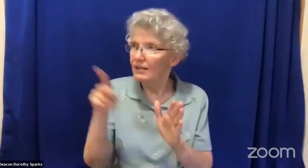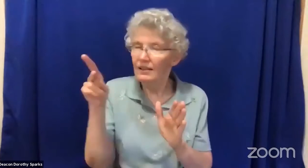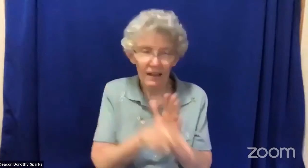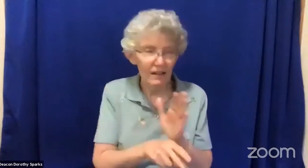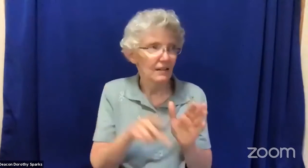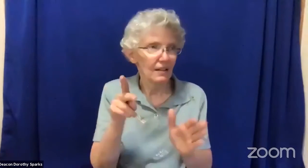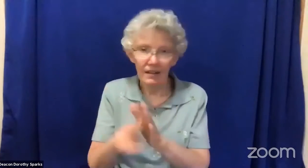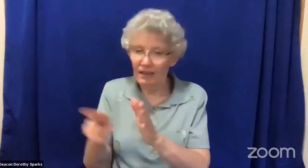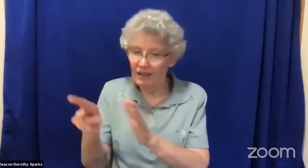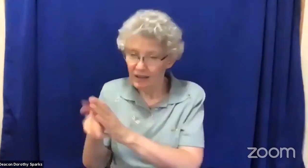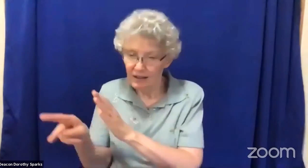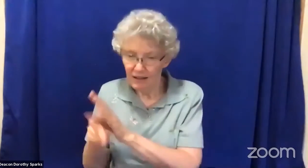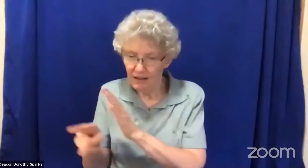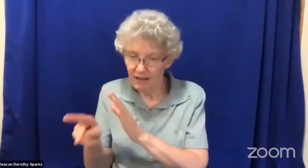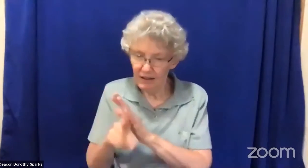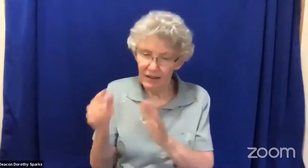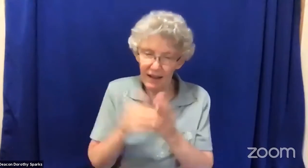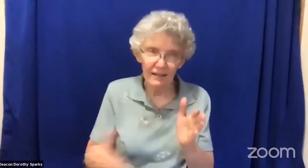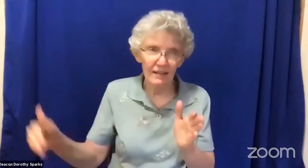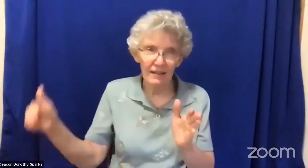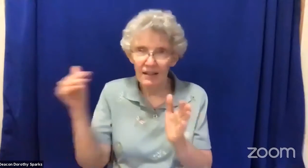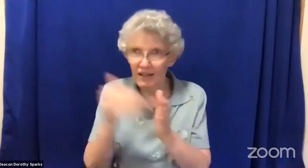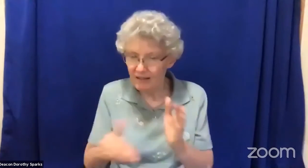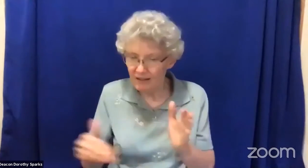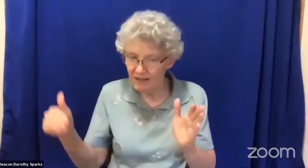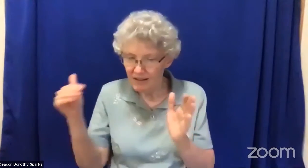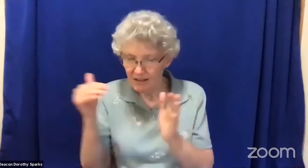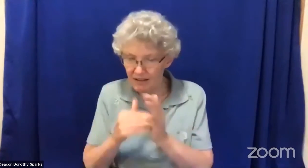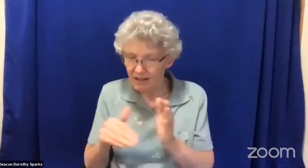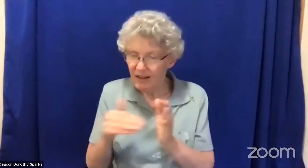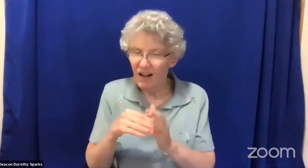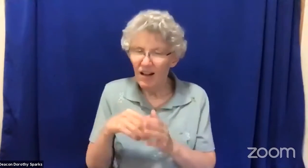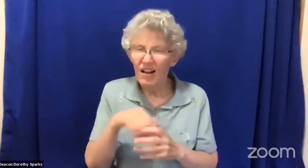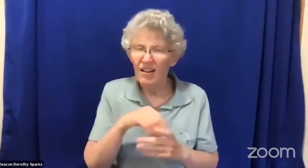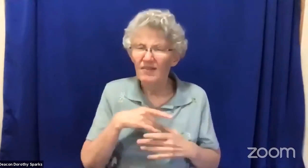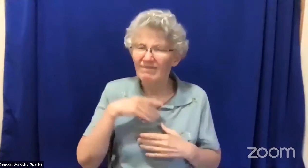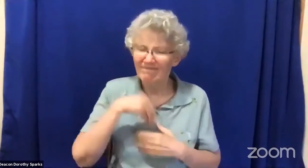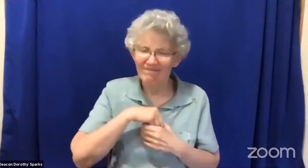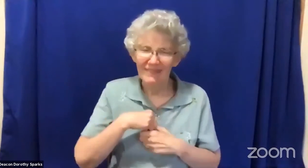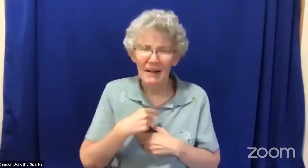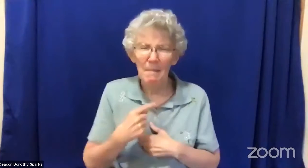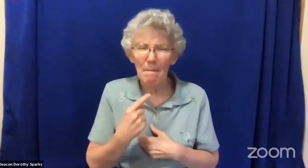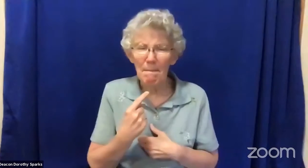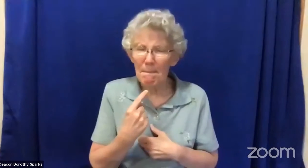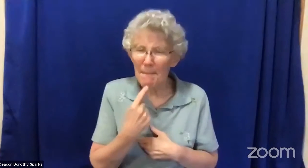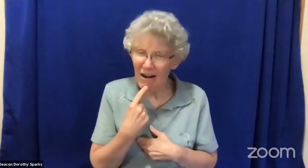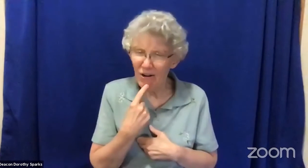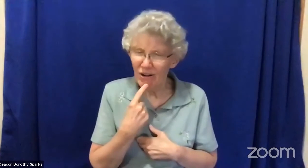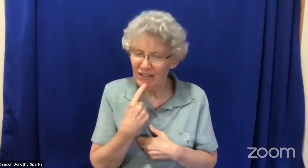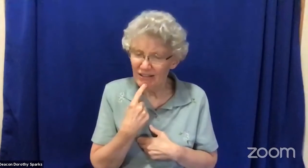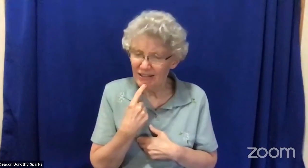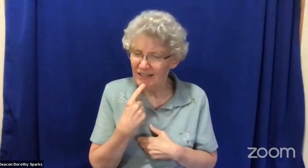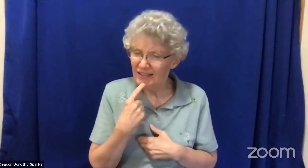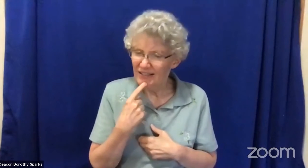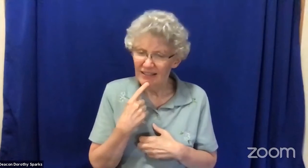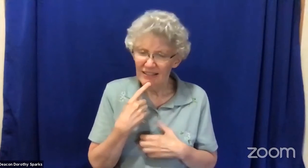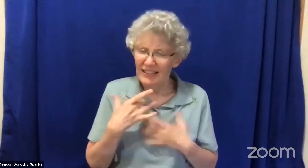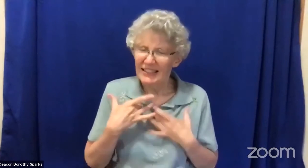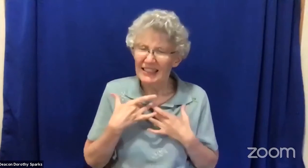And so the stories of innocent black people being killed and murdered over